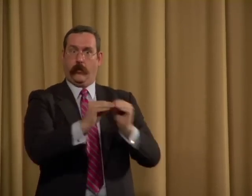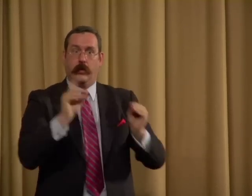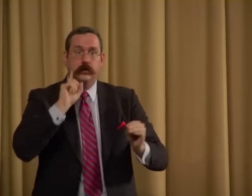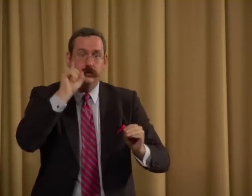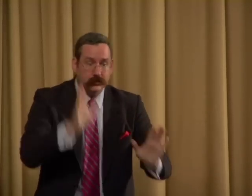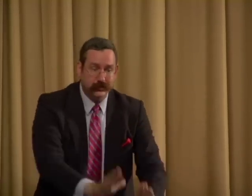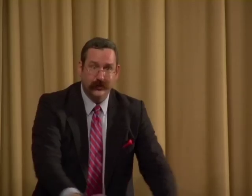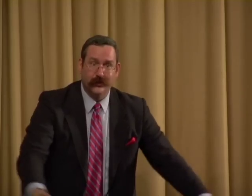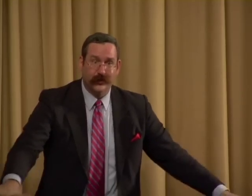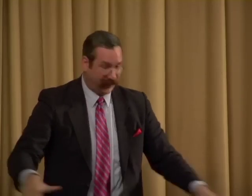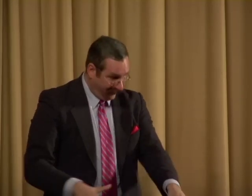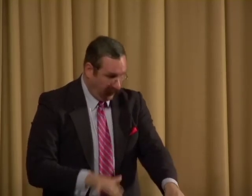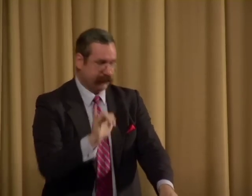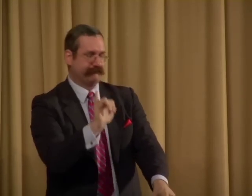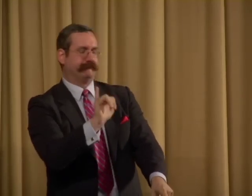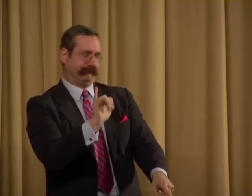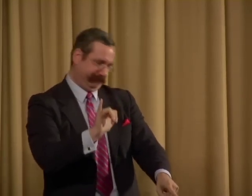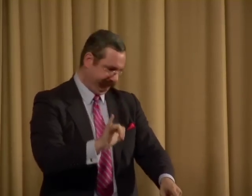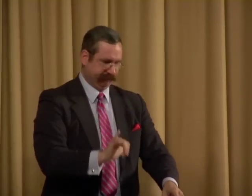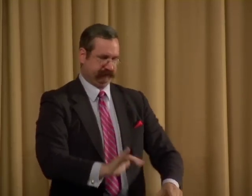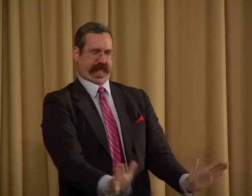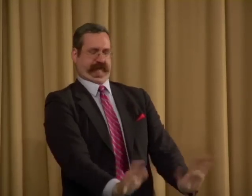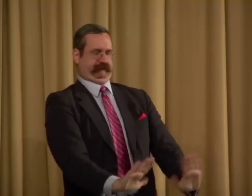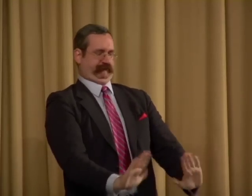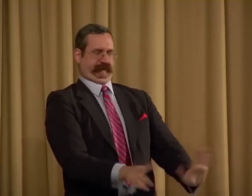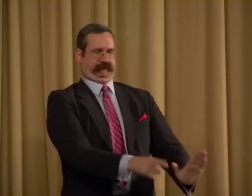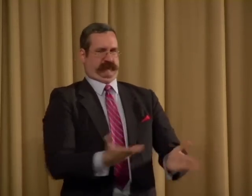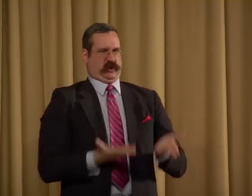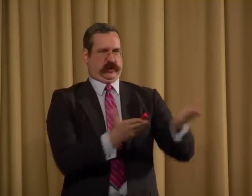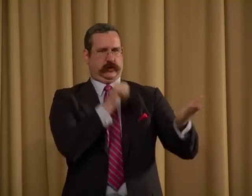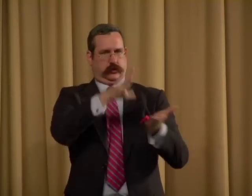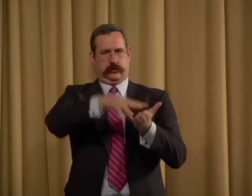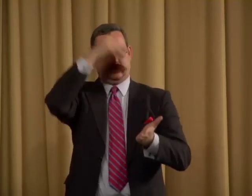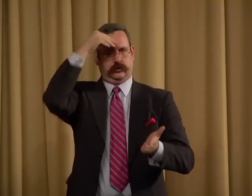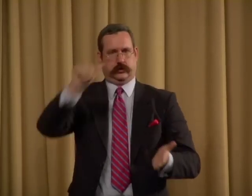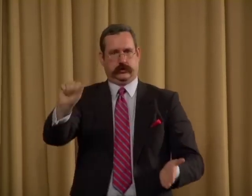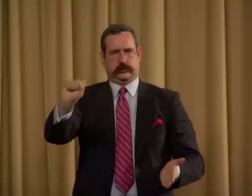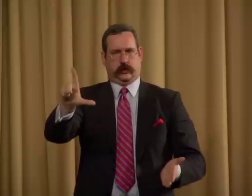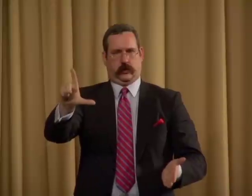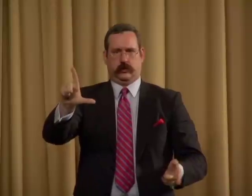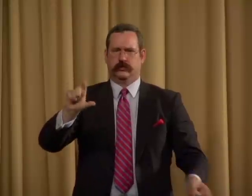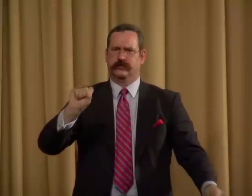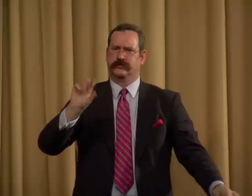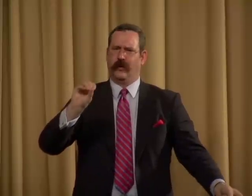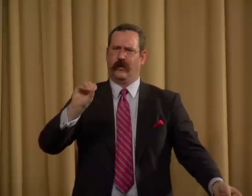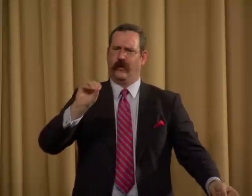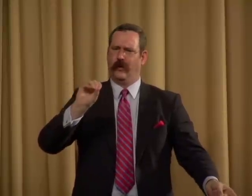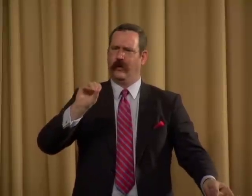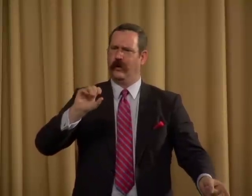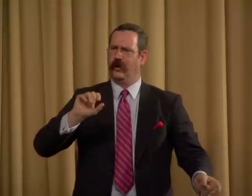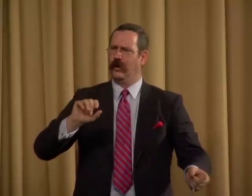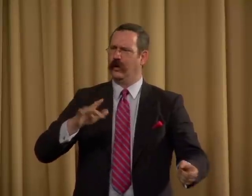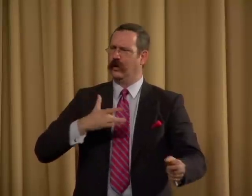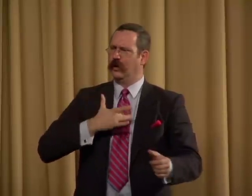stories of more and more Deaf individuals, that they not learn